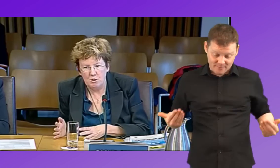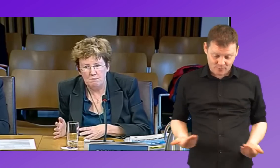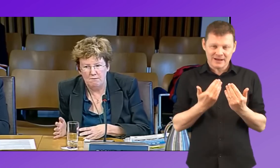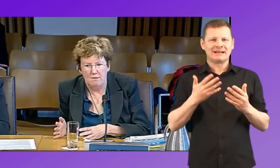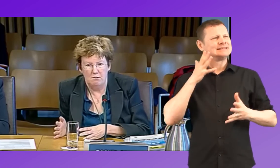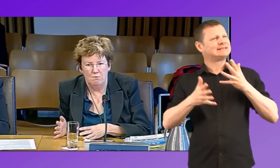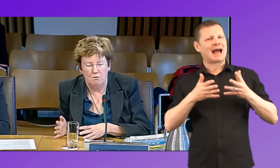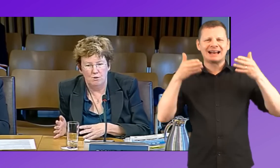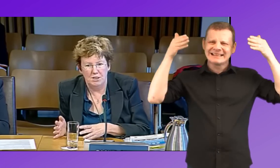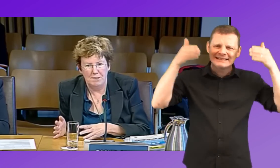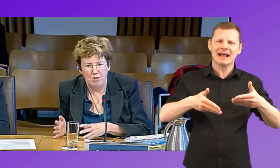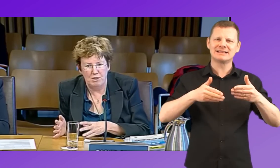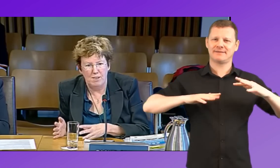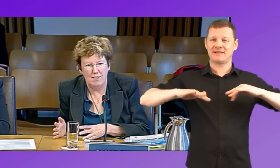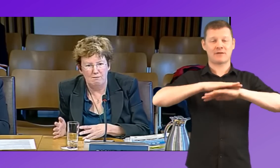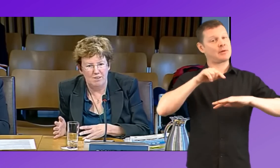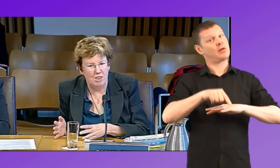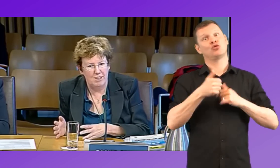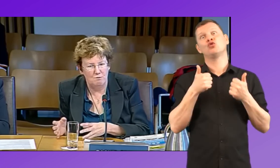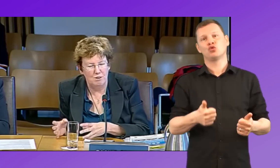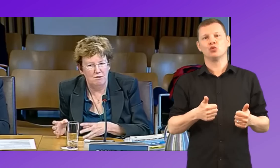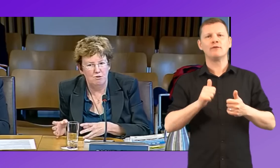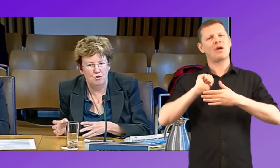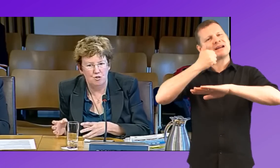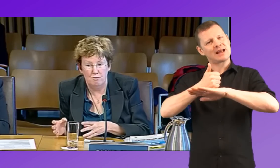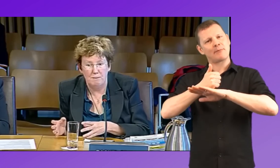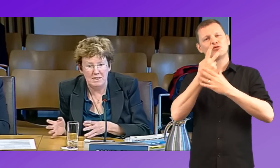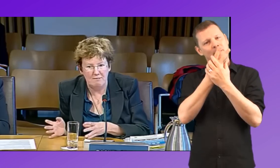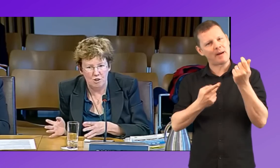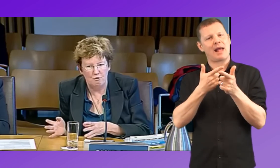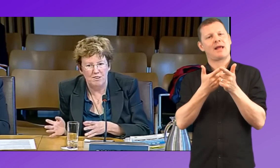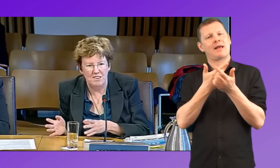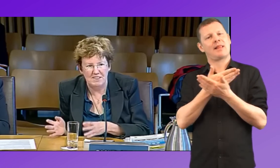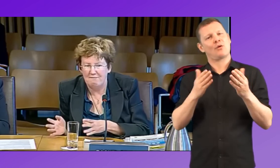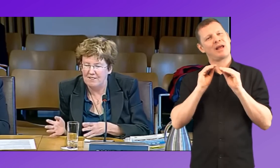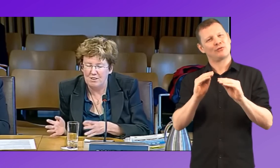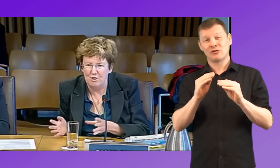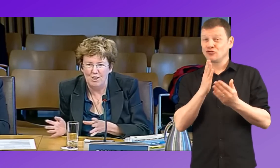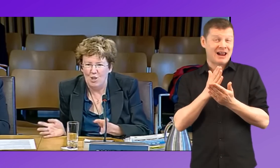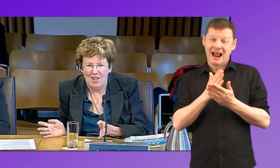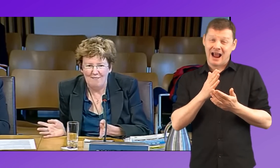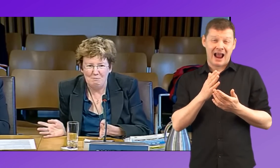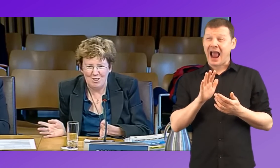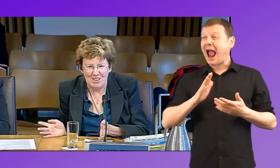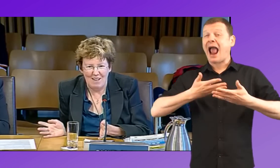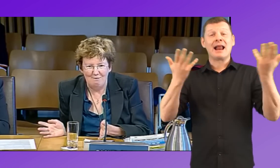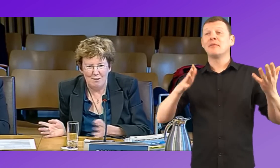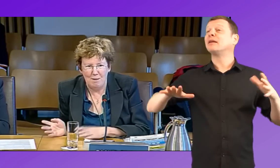also be very useful for establishing bilingual education for those, for many deaf children, because it's an advantage for everybody to have a